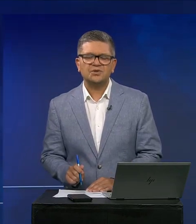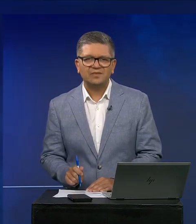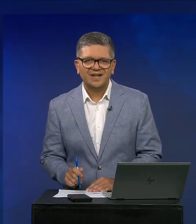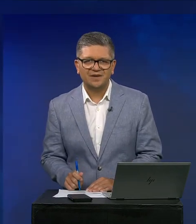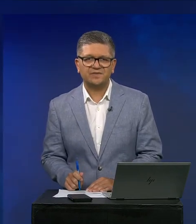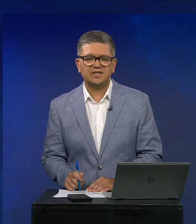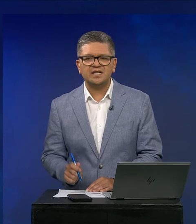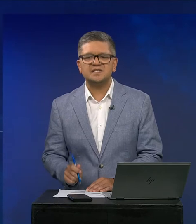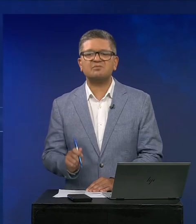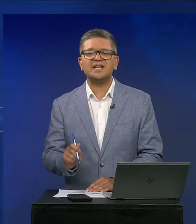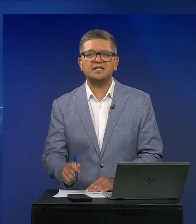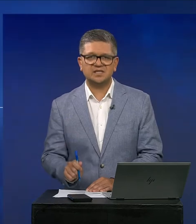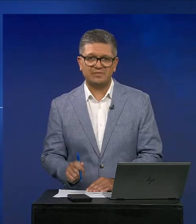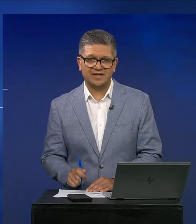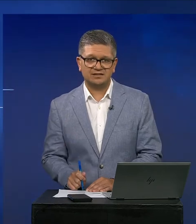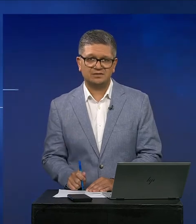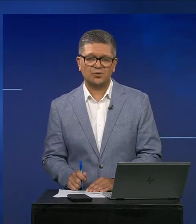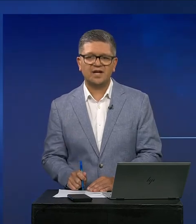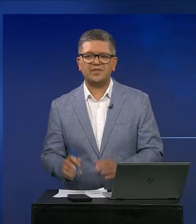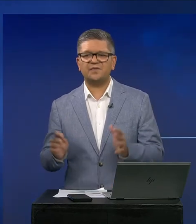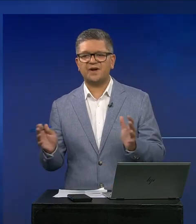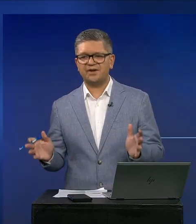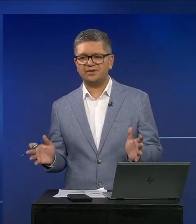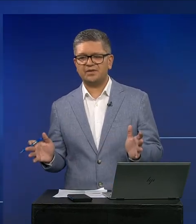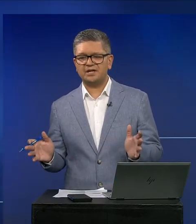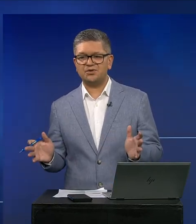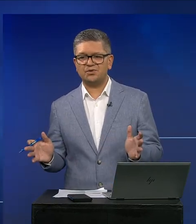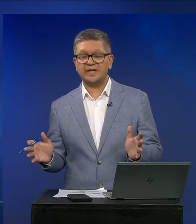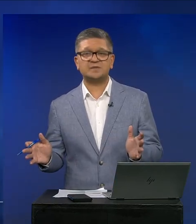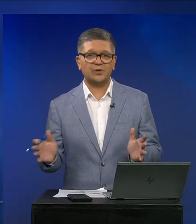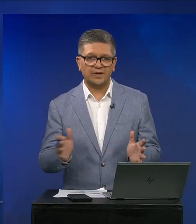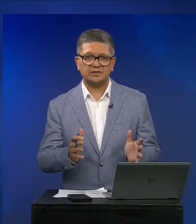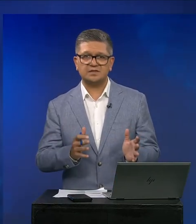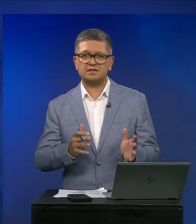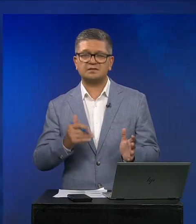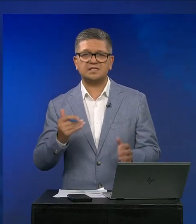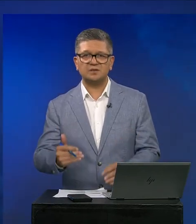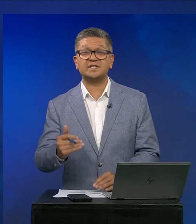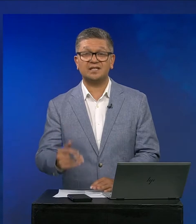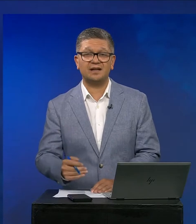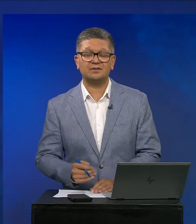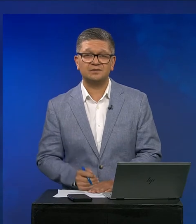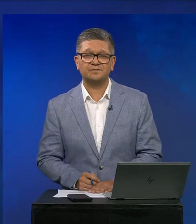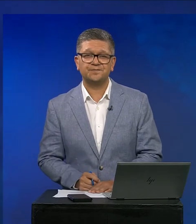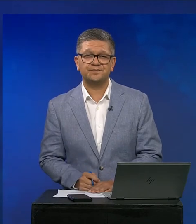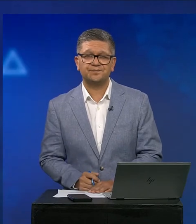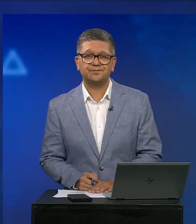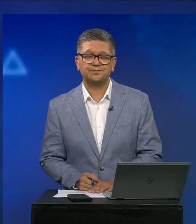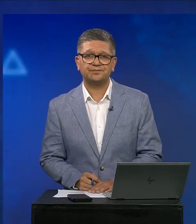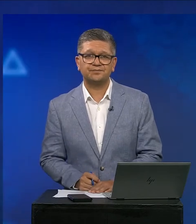Do you have enough? Is it meeting the demand? Or are their whānau, in your experience, still missing out?